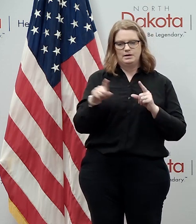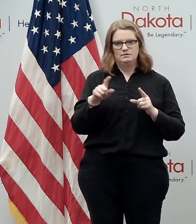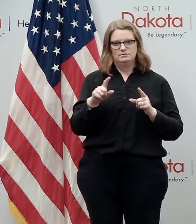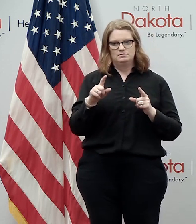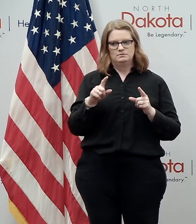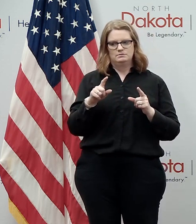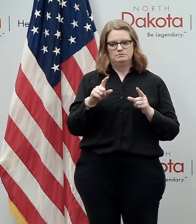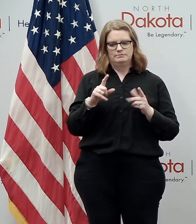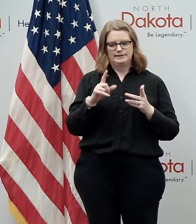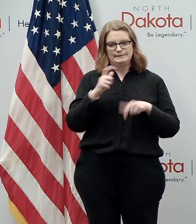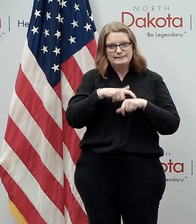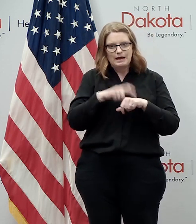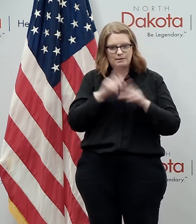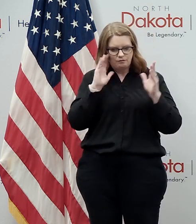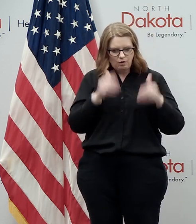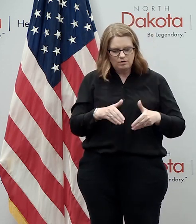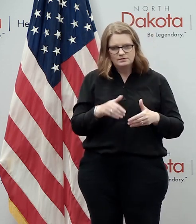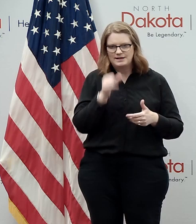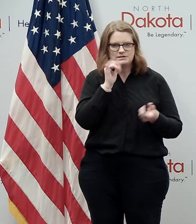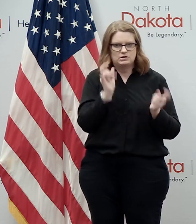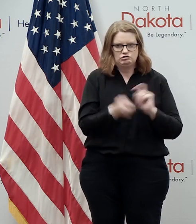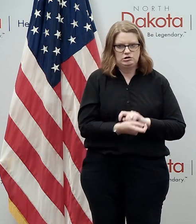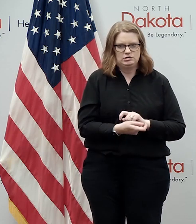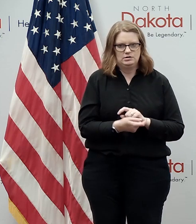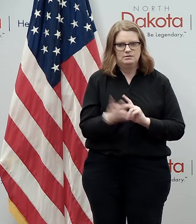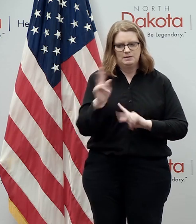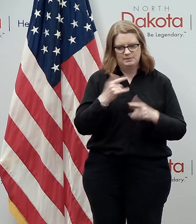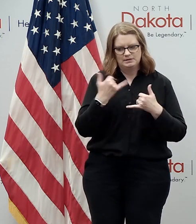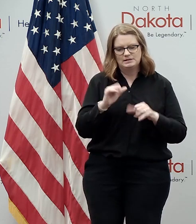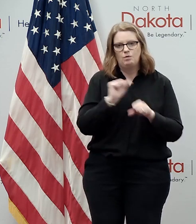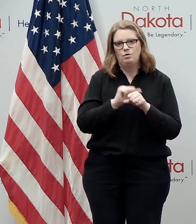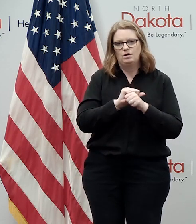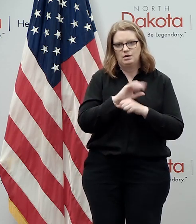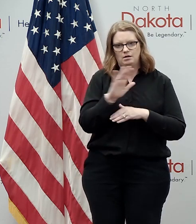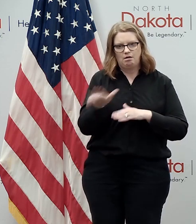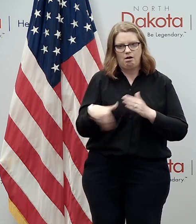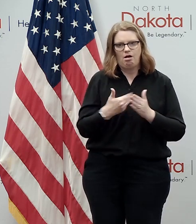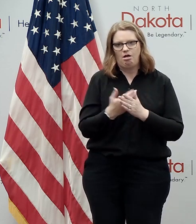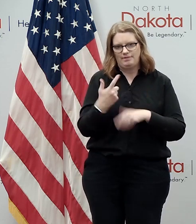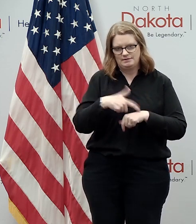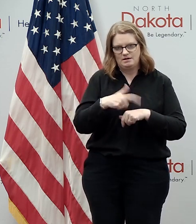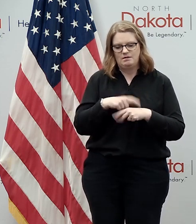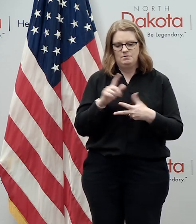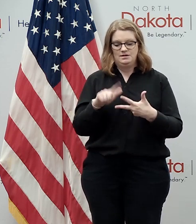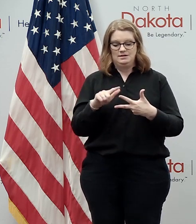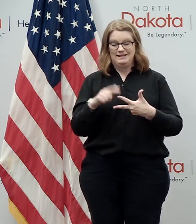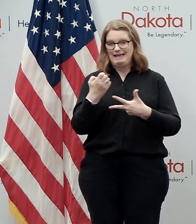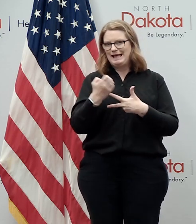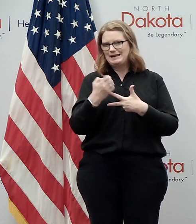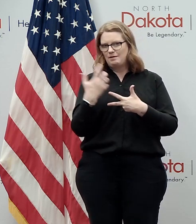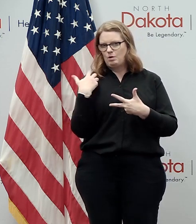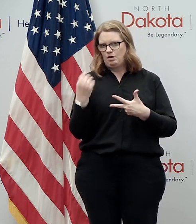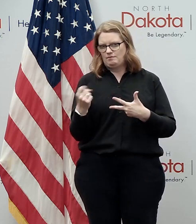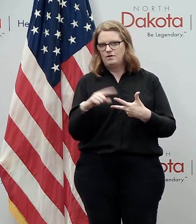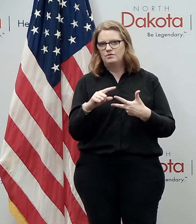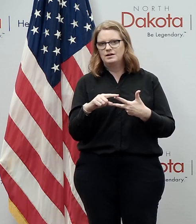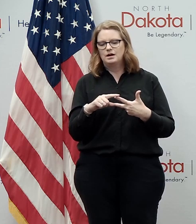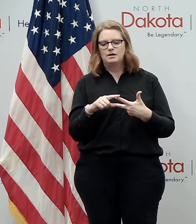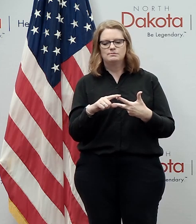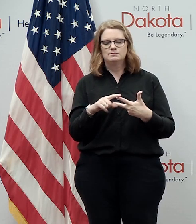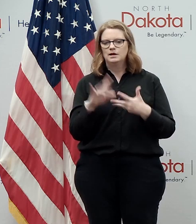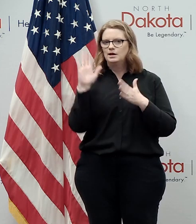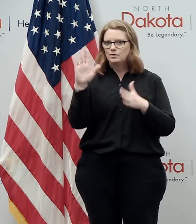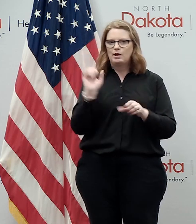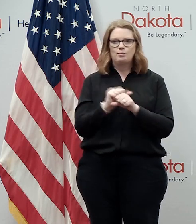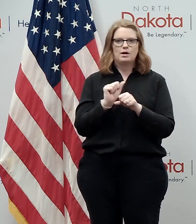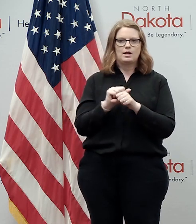that's not changing i mean everybody's still working around the clock second one is on the economic recovery and of course uh great work by our commerce department